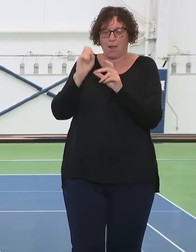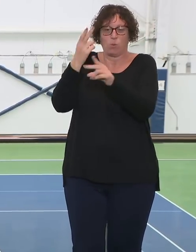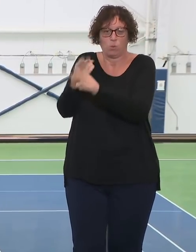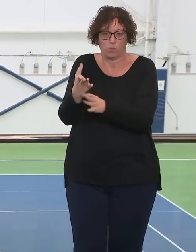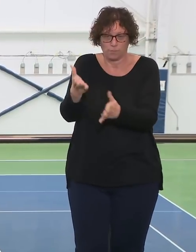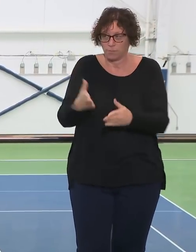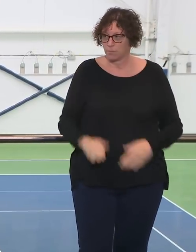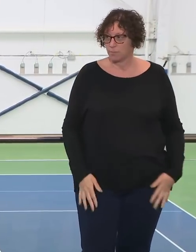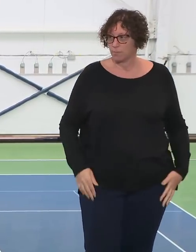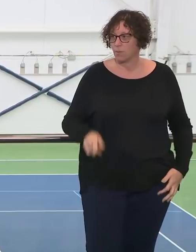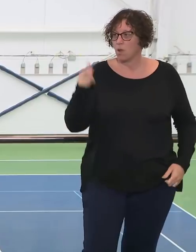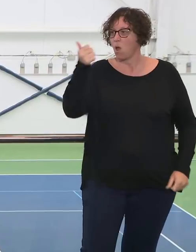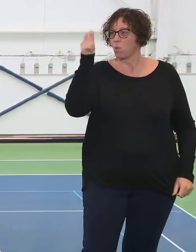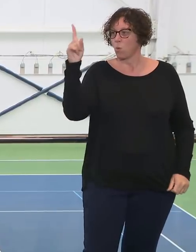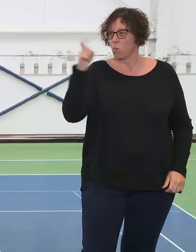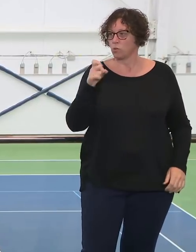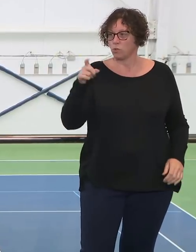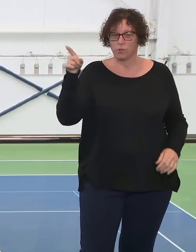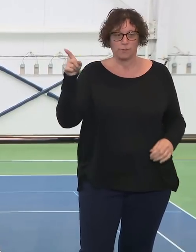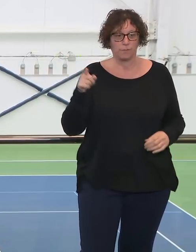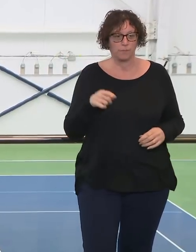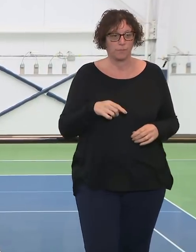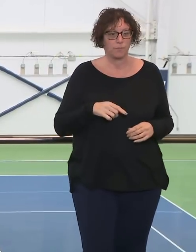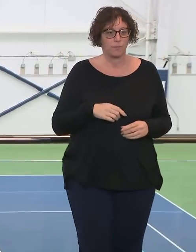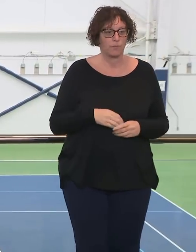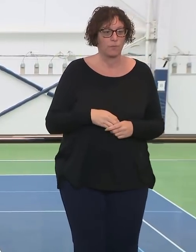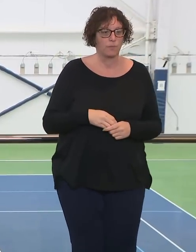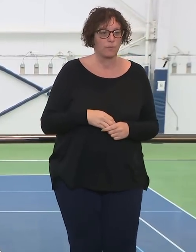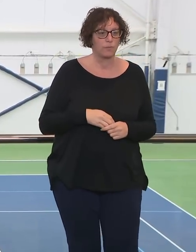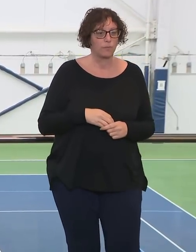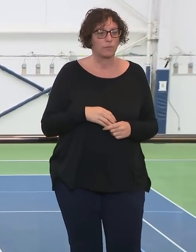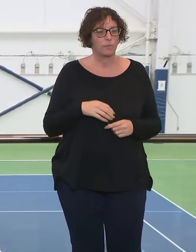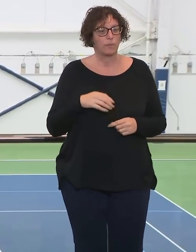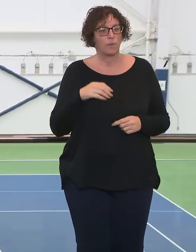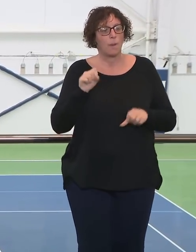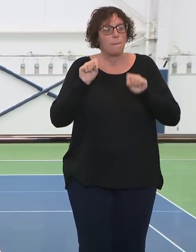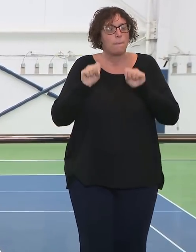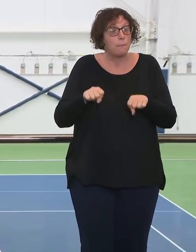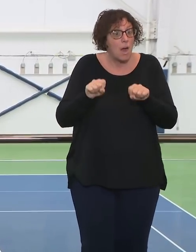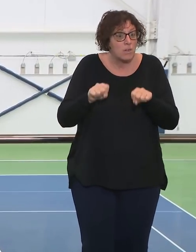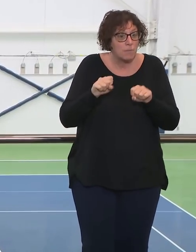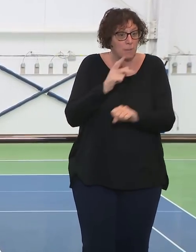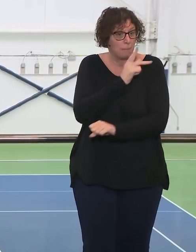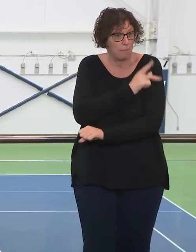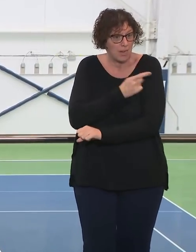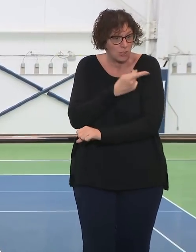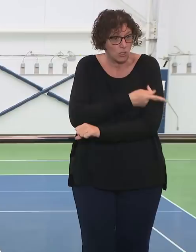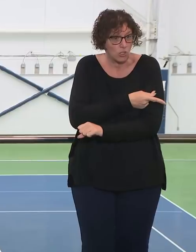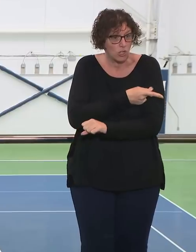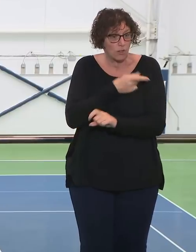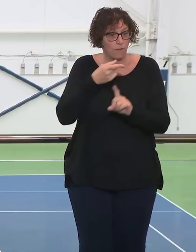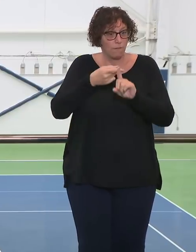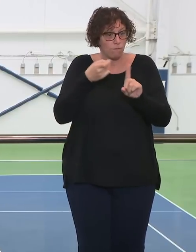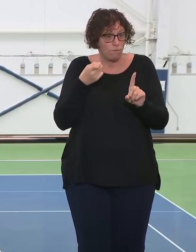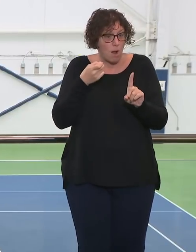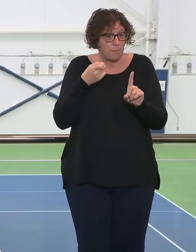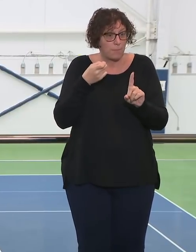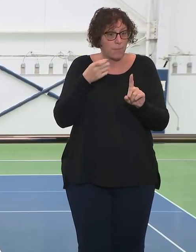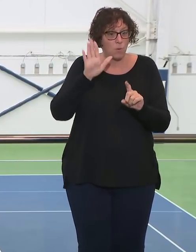not being treated specifically for COVID-19 might nonetheless be infected? Yes.